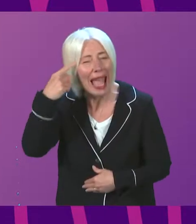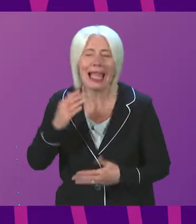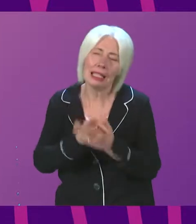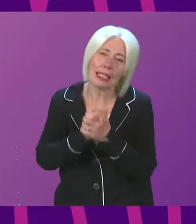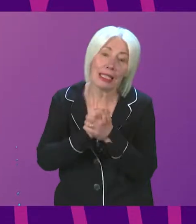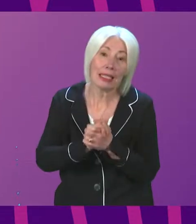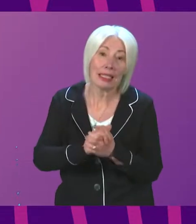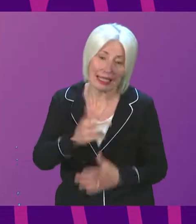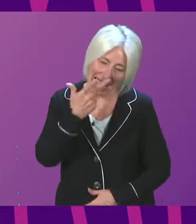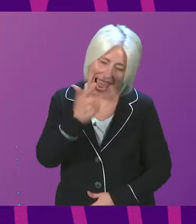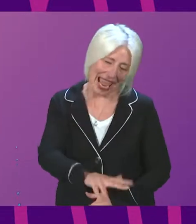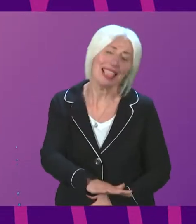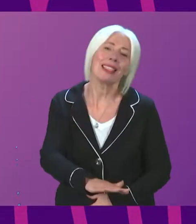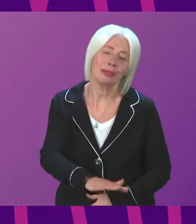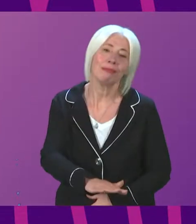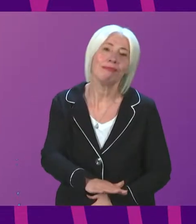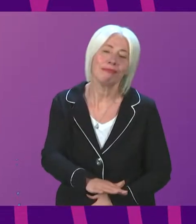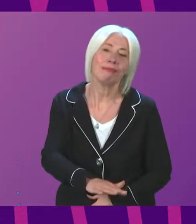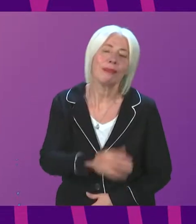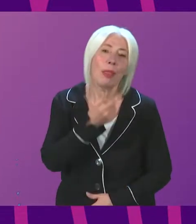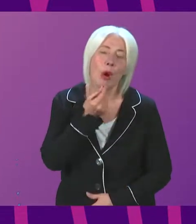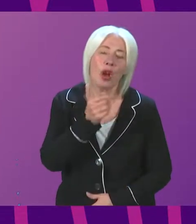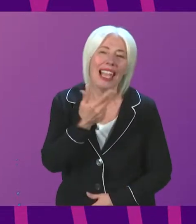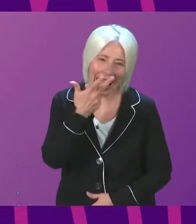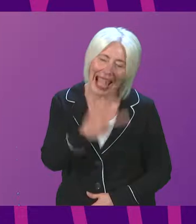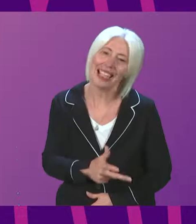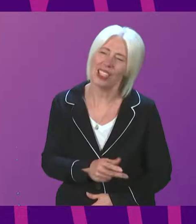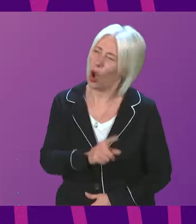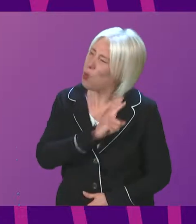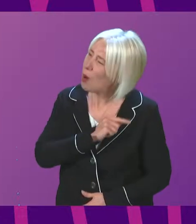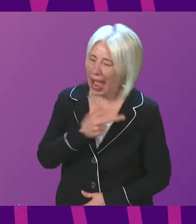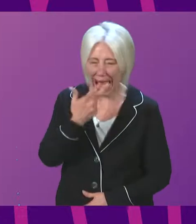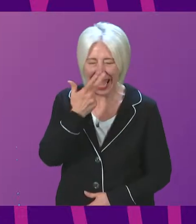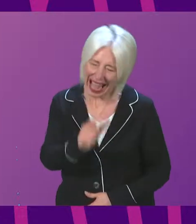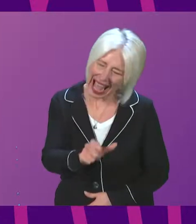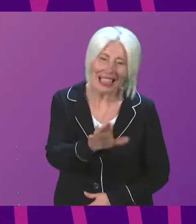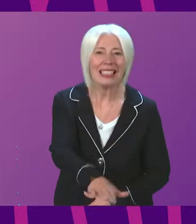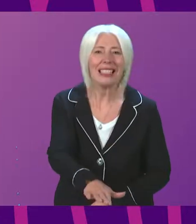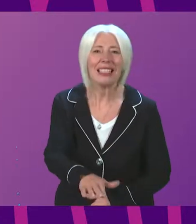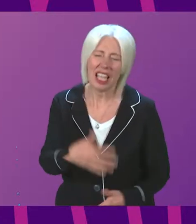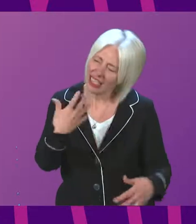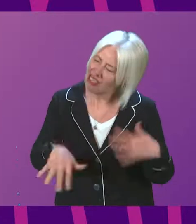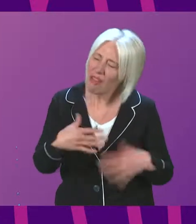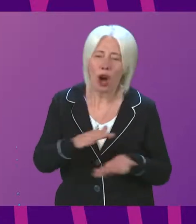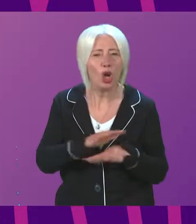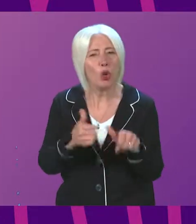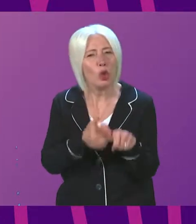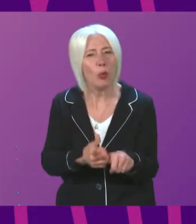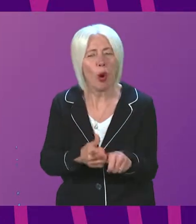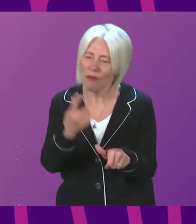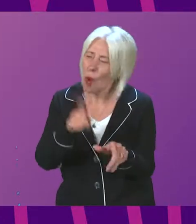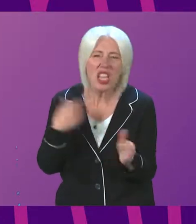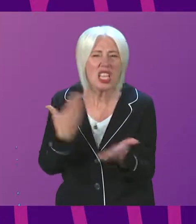is eight years old. First Minister, why does an eight-year-old have to suffer with no support for almost a year?